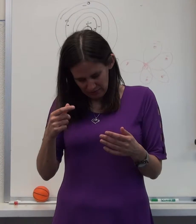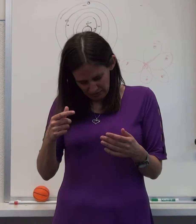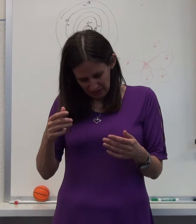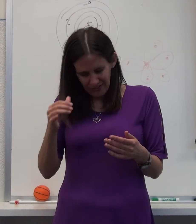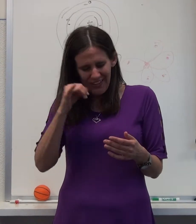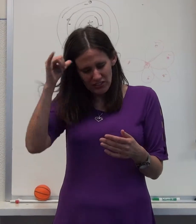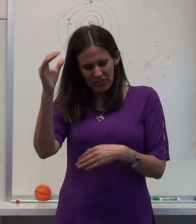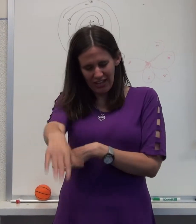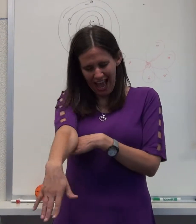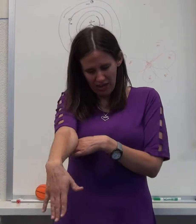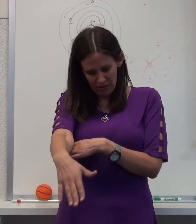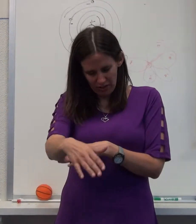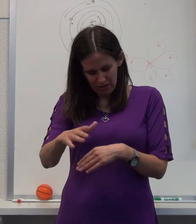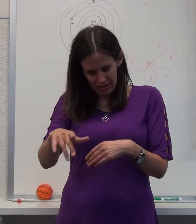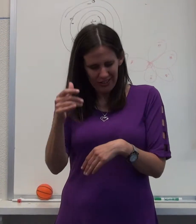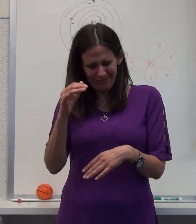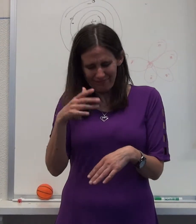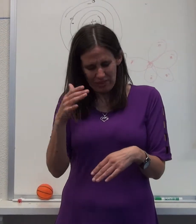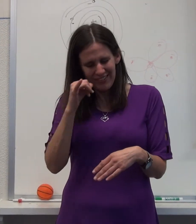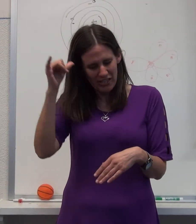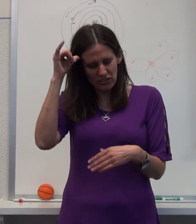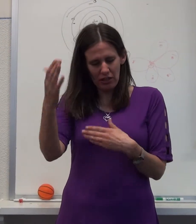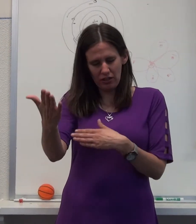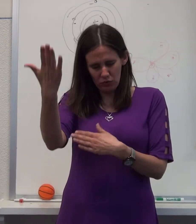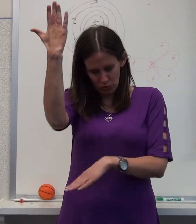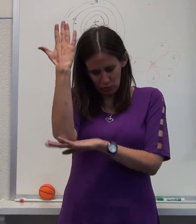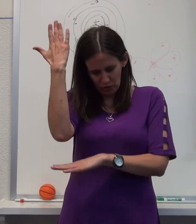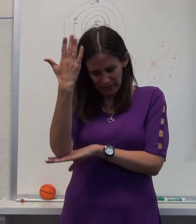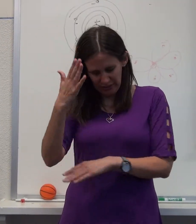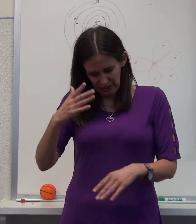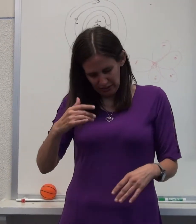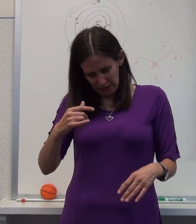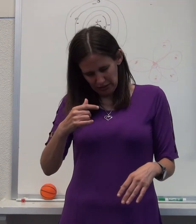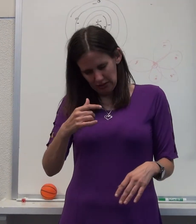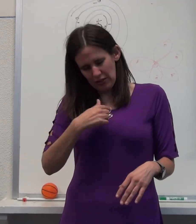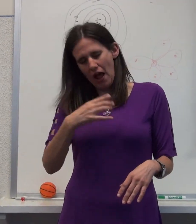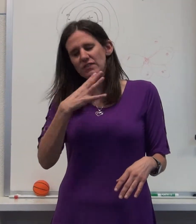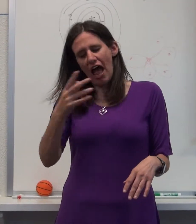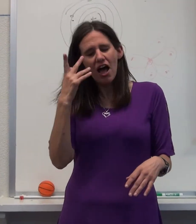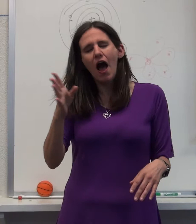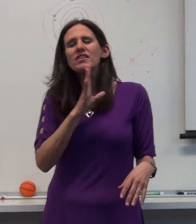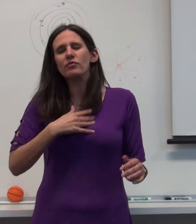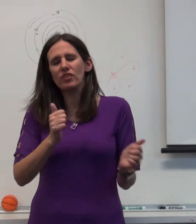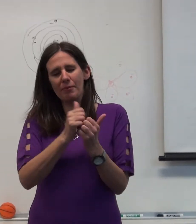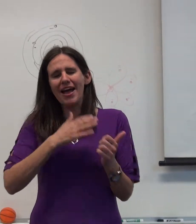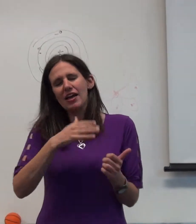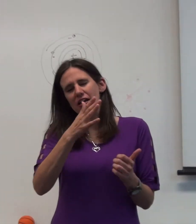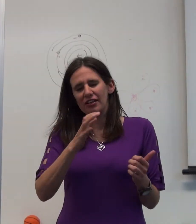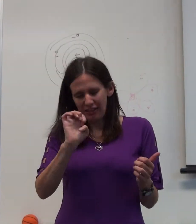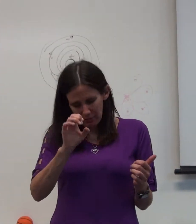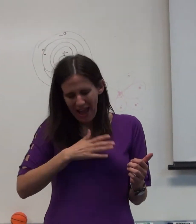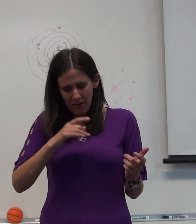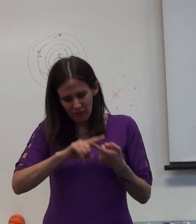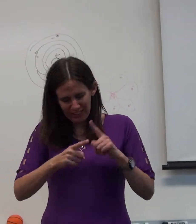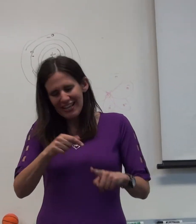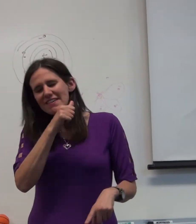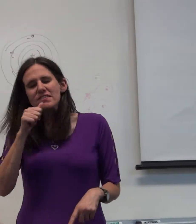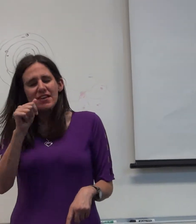And, uh, and noon. About noon. I talked with her. Back with her.